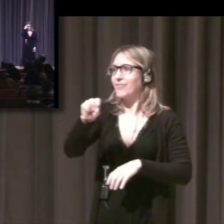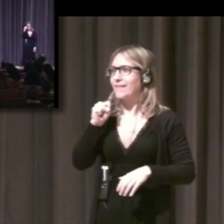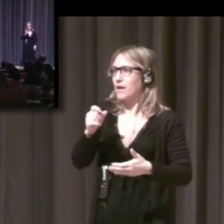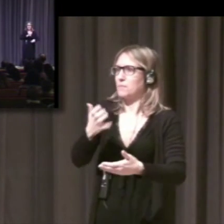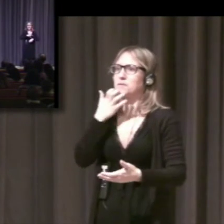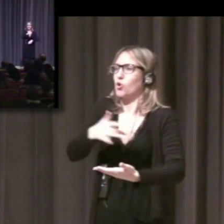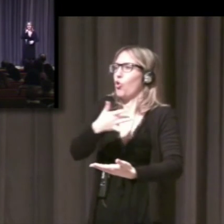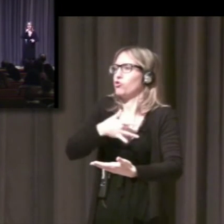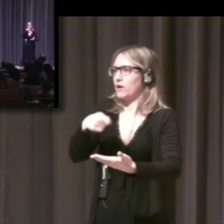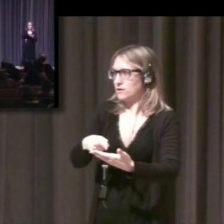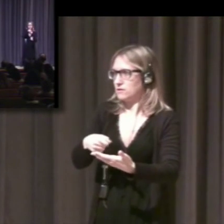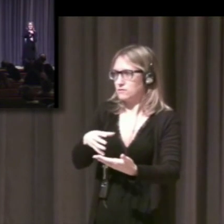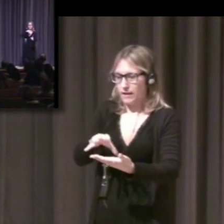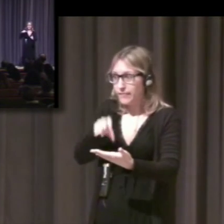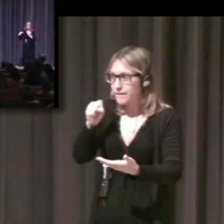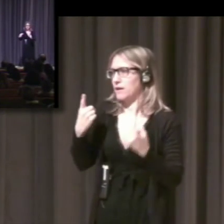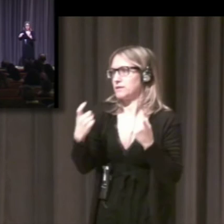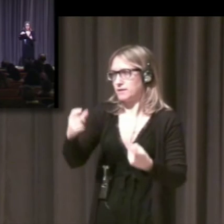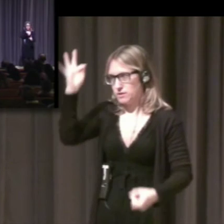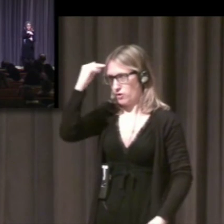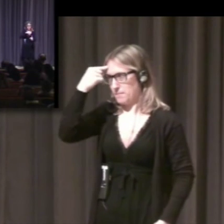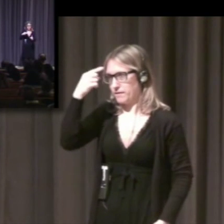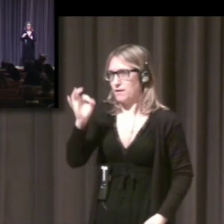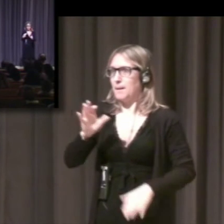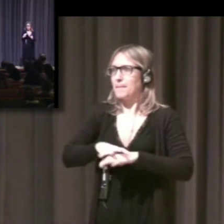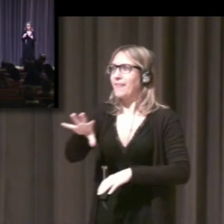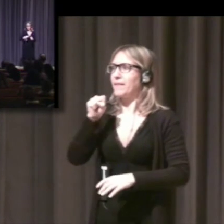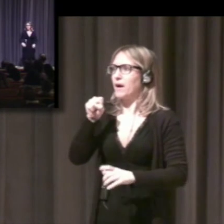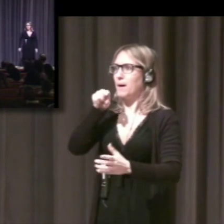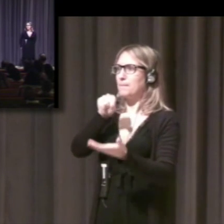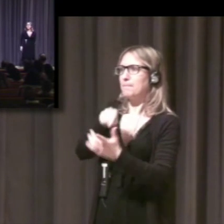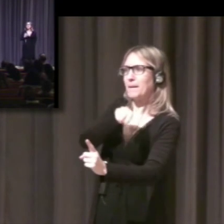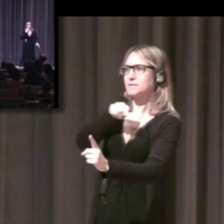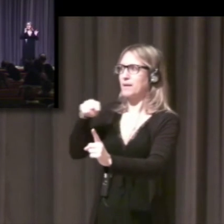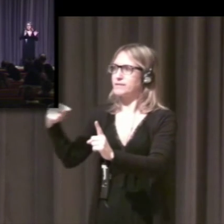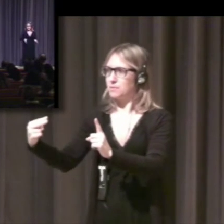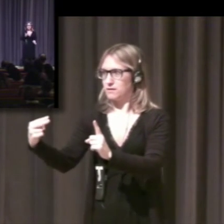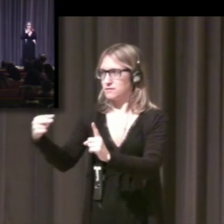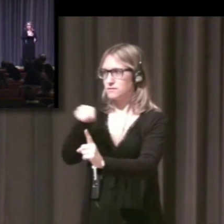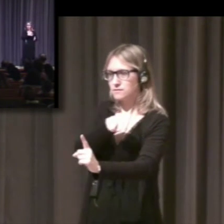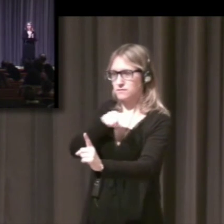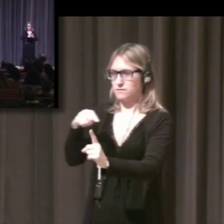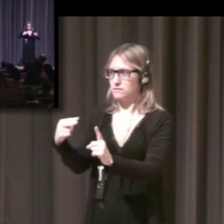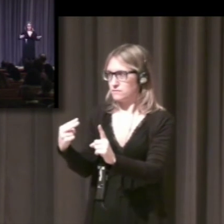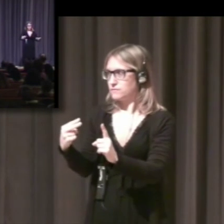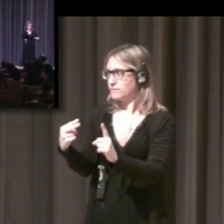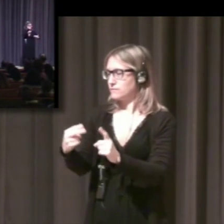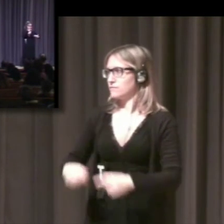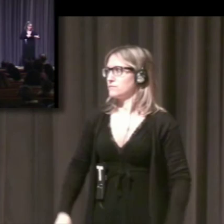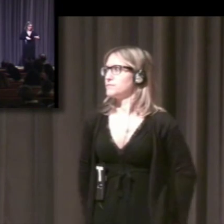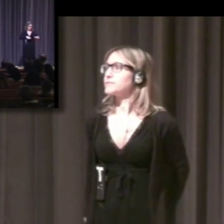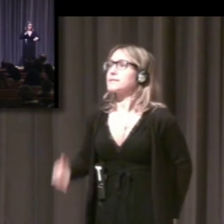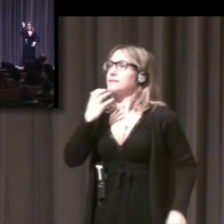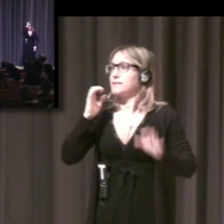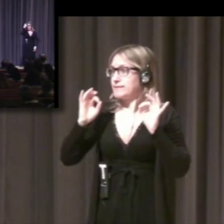you're reading a story or trying to read a story and you don't understand theory of mind, you don't understand why this